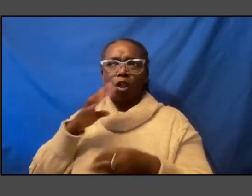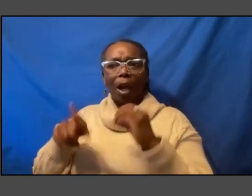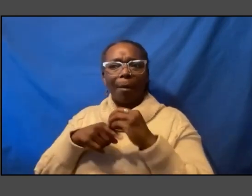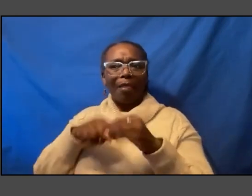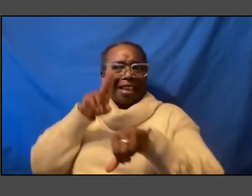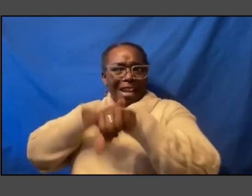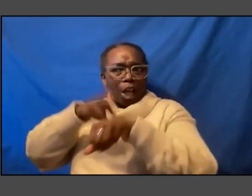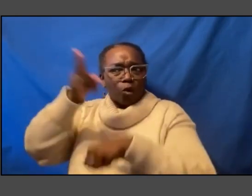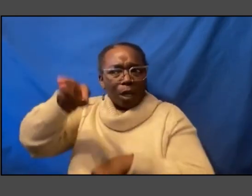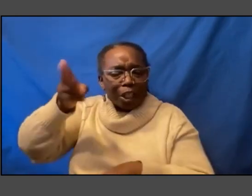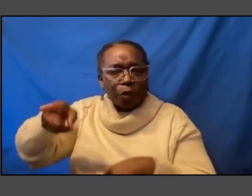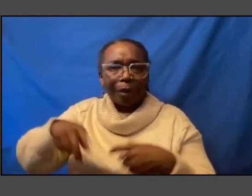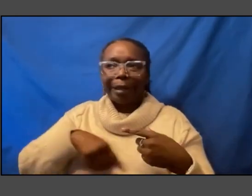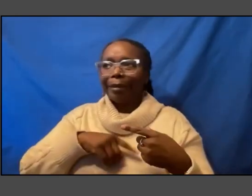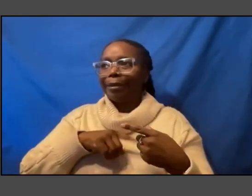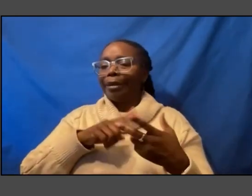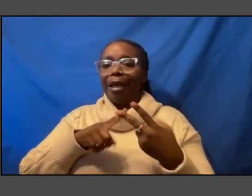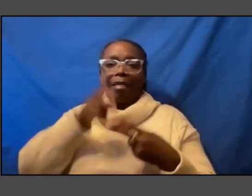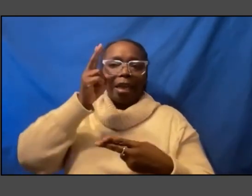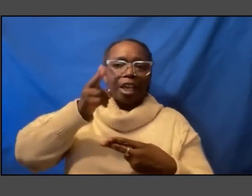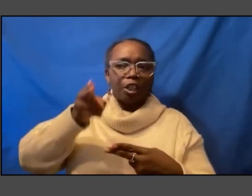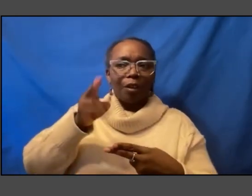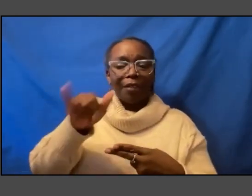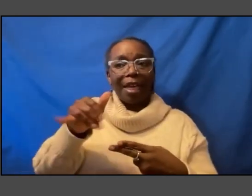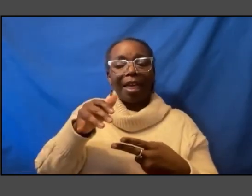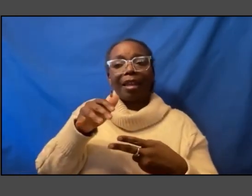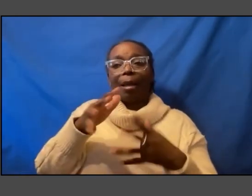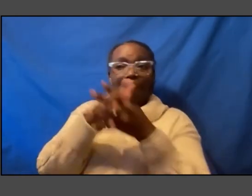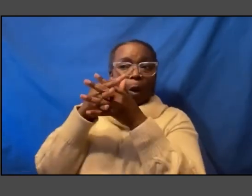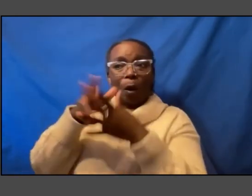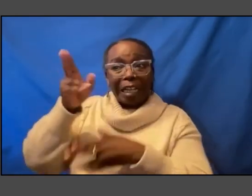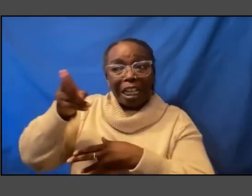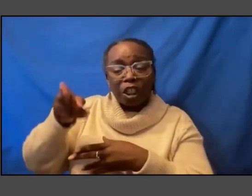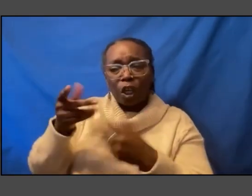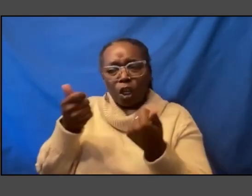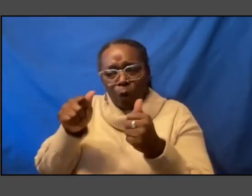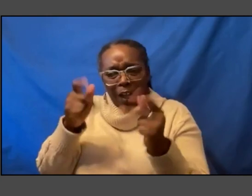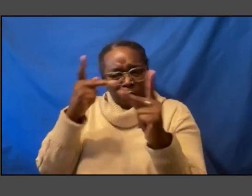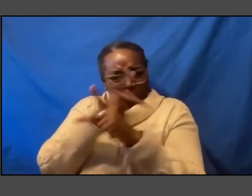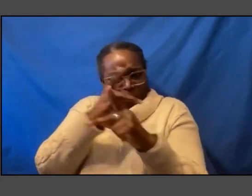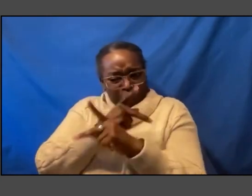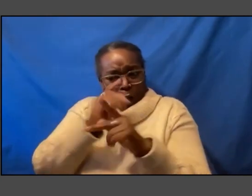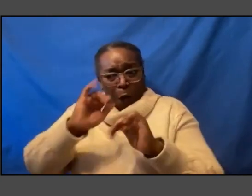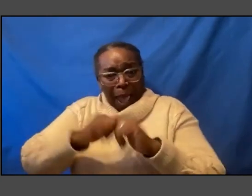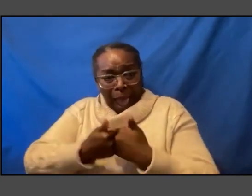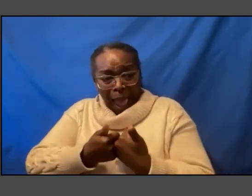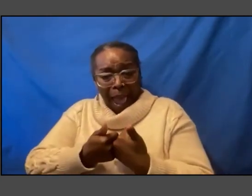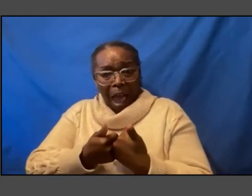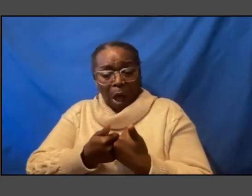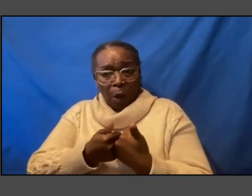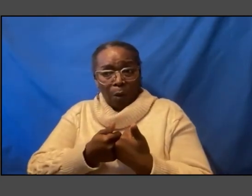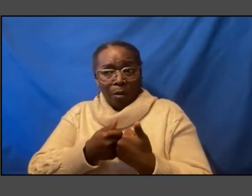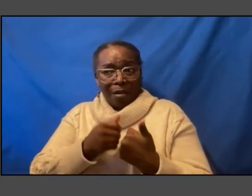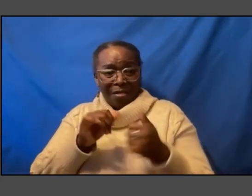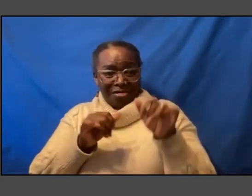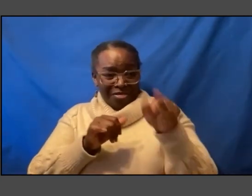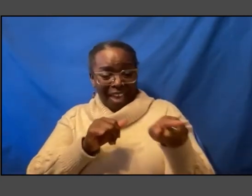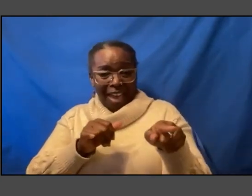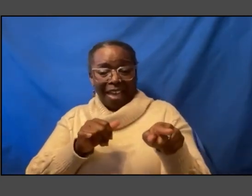the history of that at american history and so trying to figure out how we actually can have the greatest impact by actually working